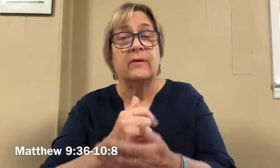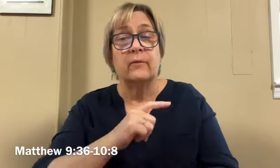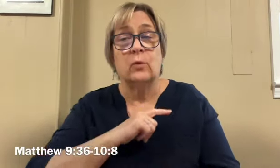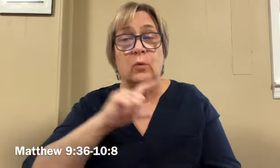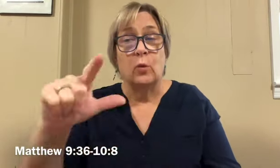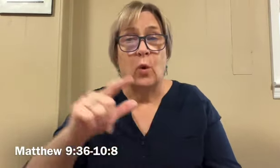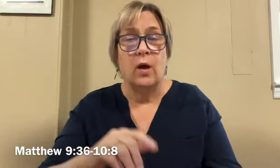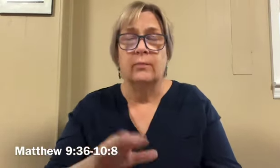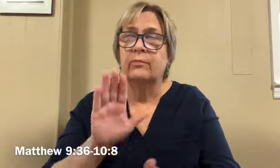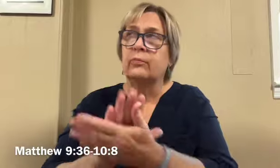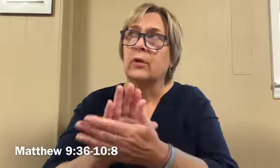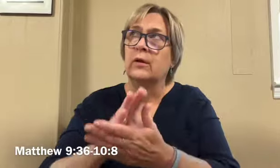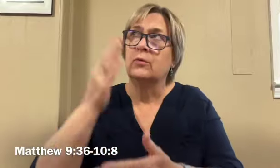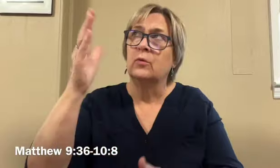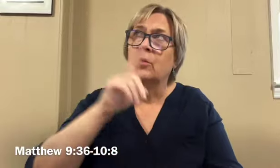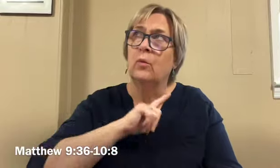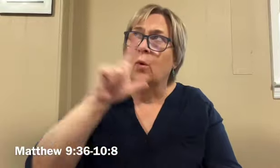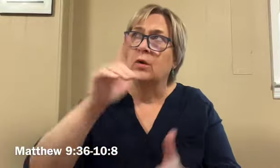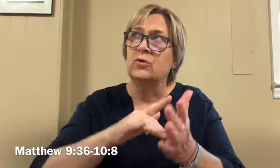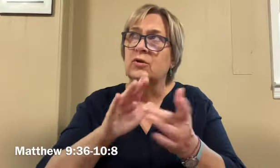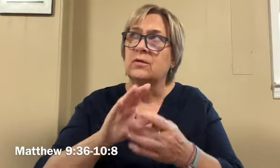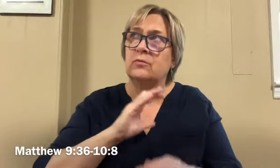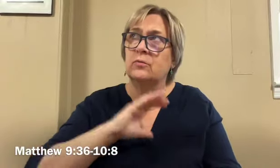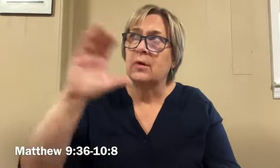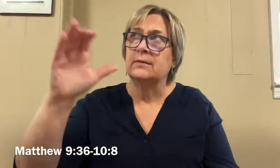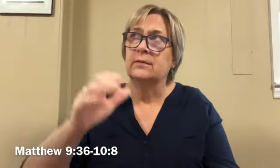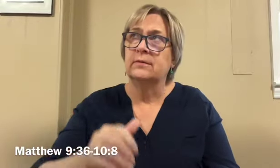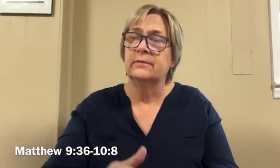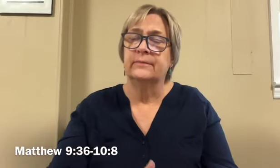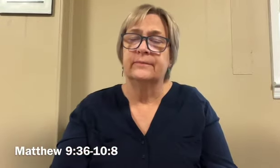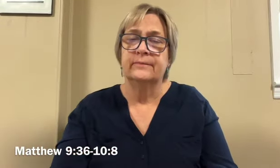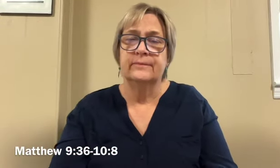The Gospel of the Lord. Praise to you, Lord Jesus Christ.